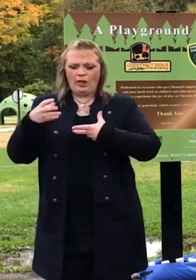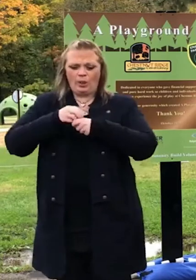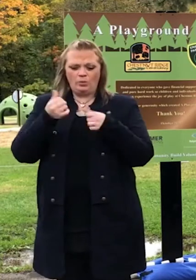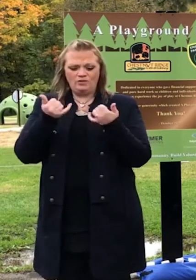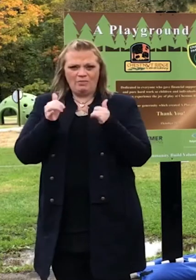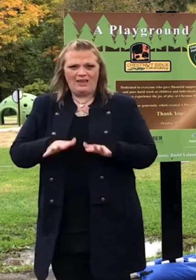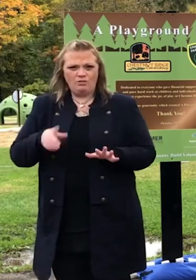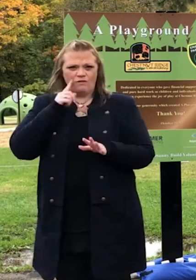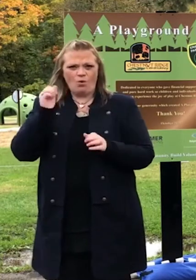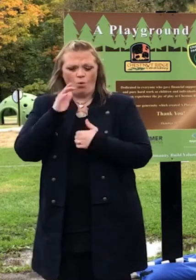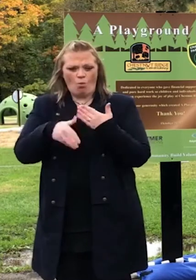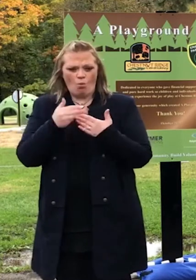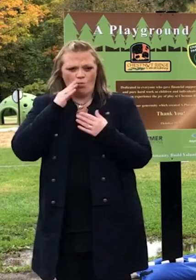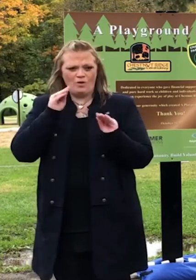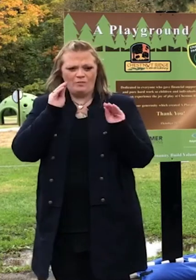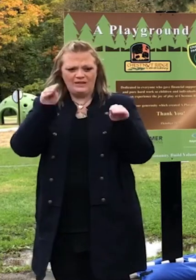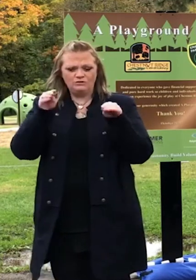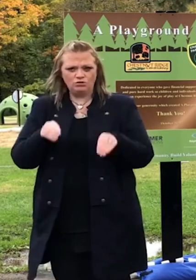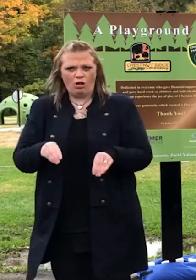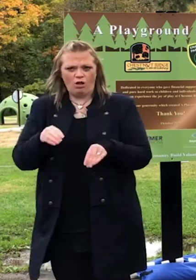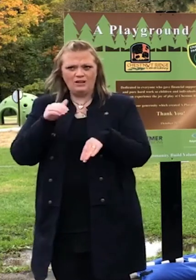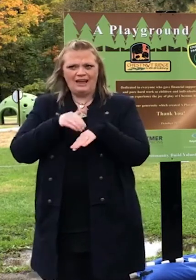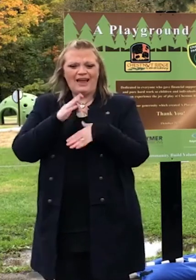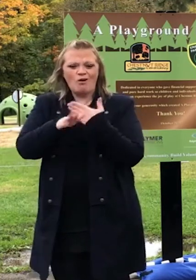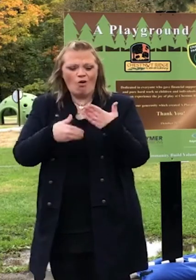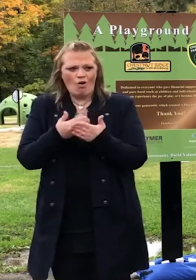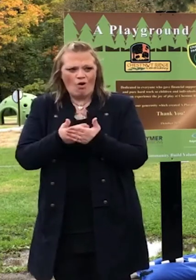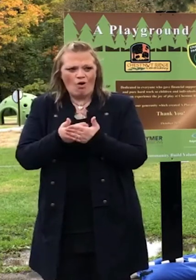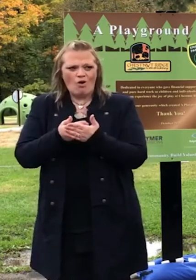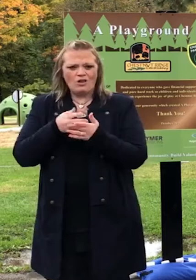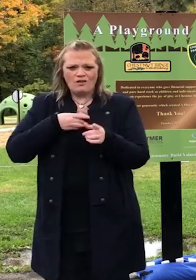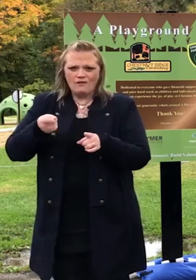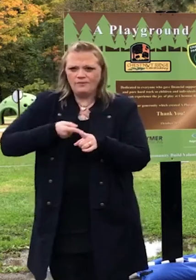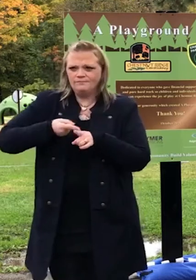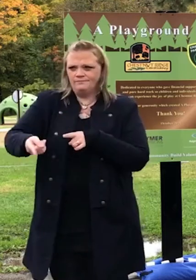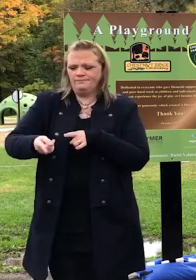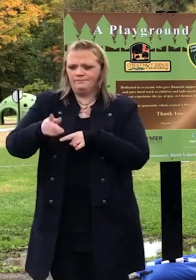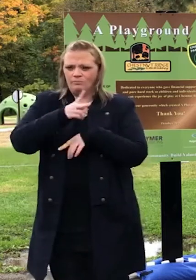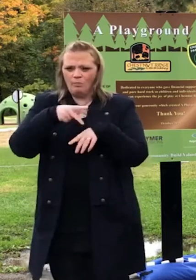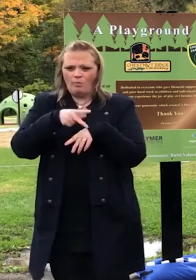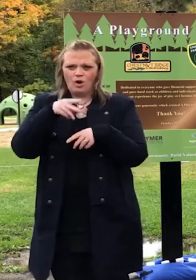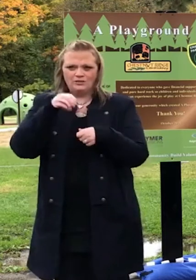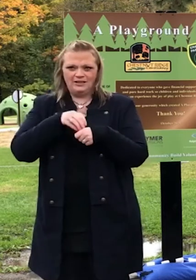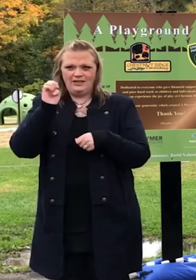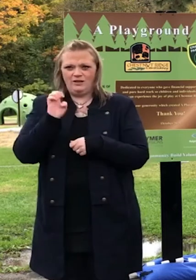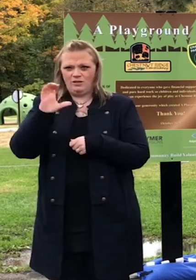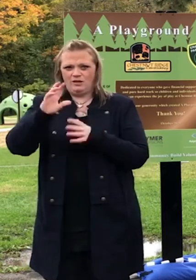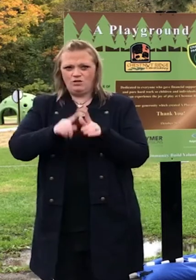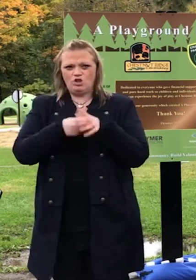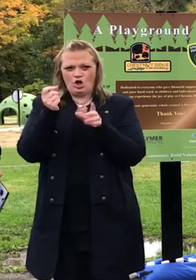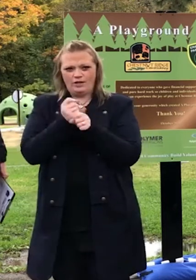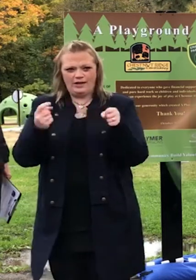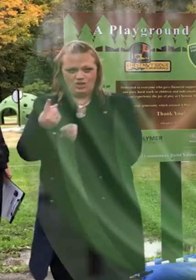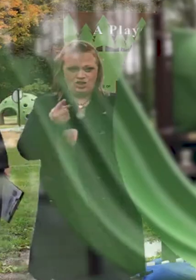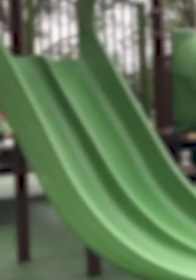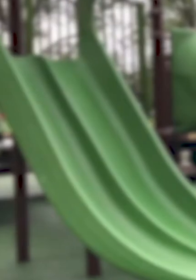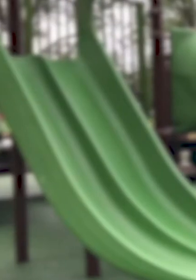playgrounds for all are going to be installed at all of our major heritage parks in Erie County, starting next year.